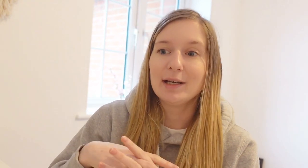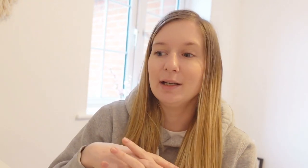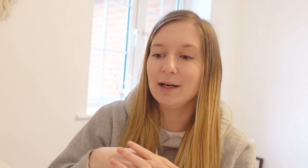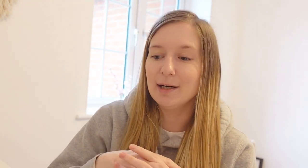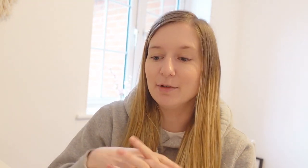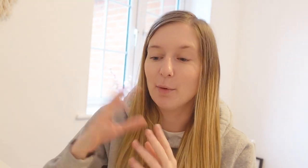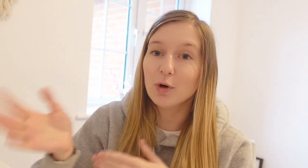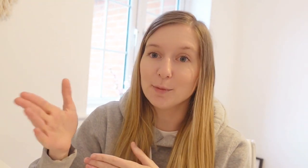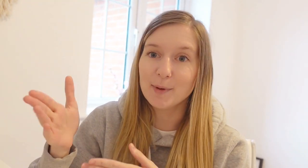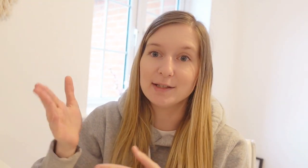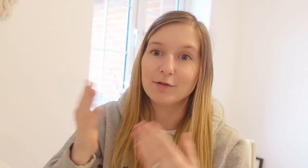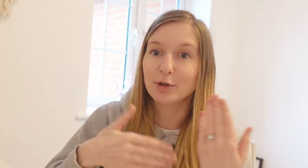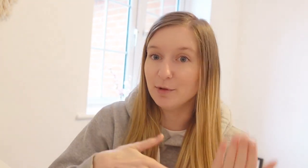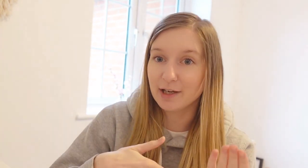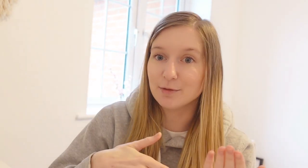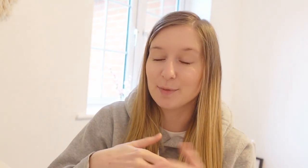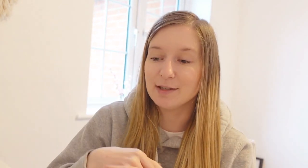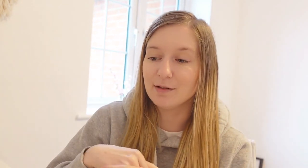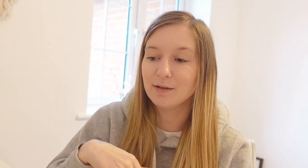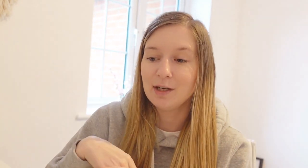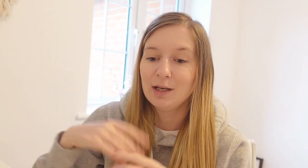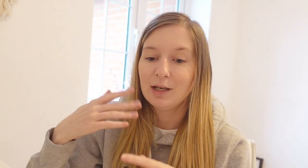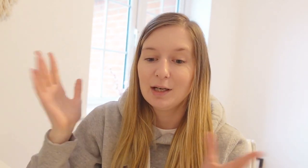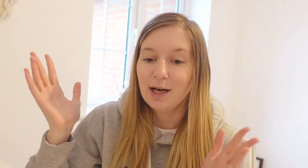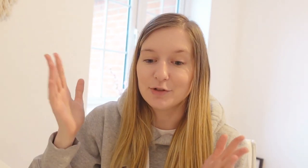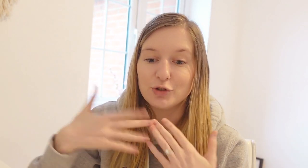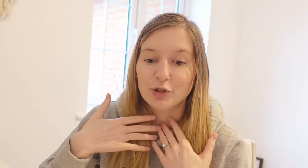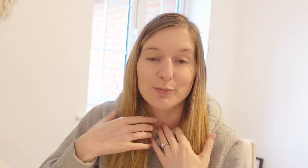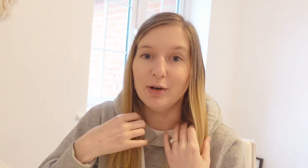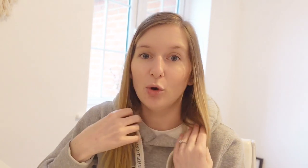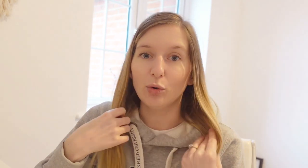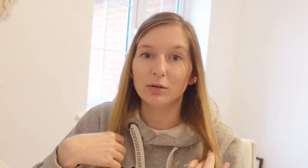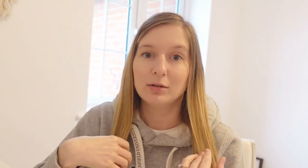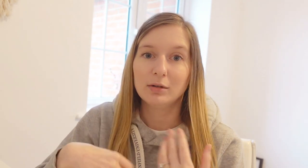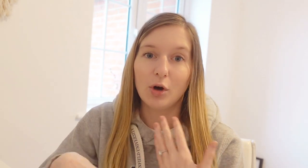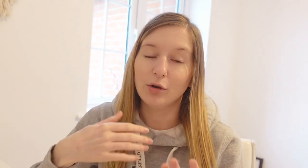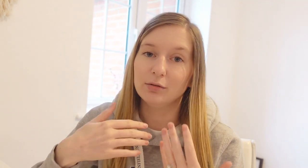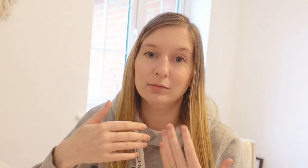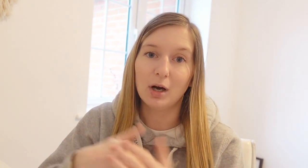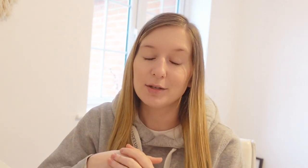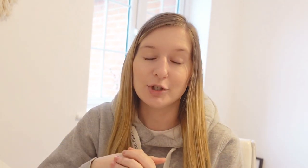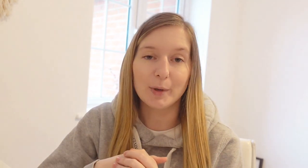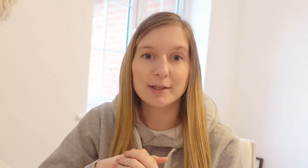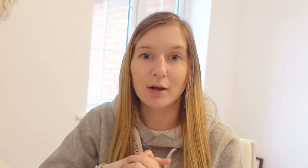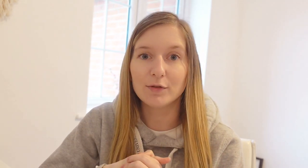from a work perspective from a communication perspective has just been all on us to do ourselves.